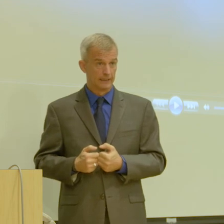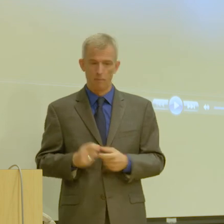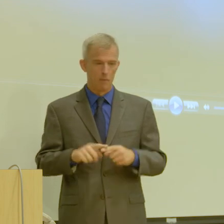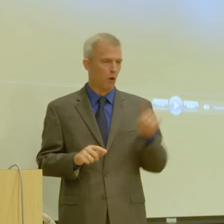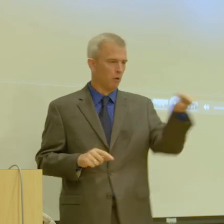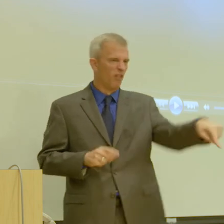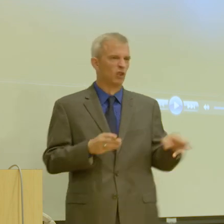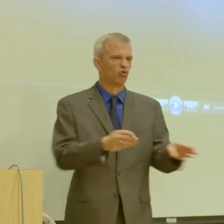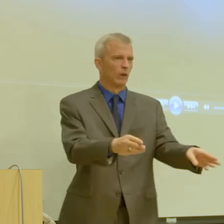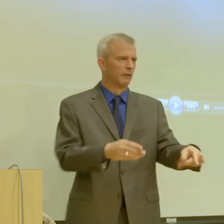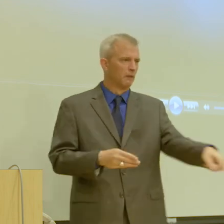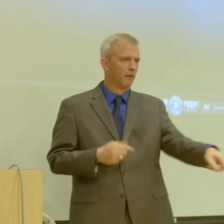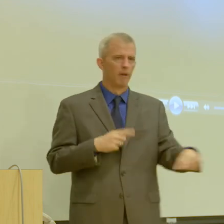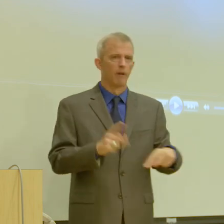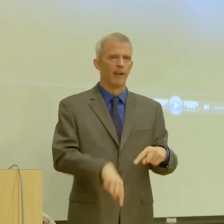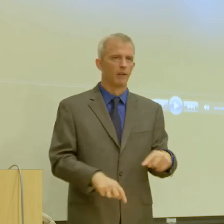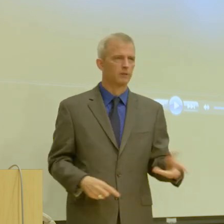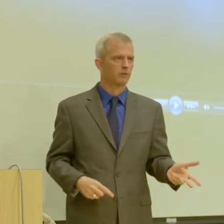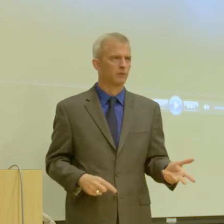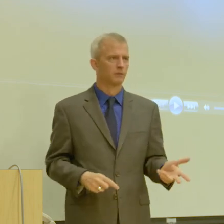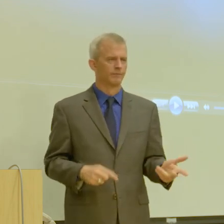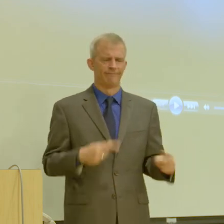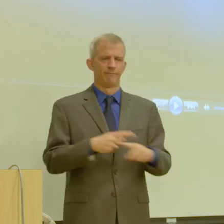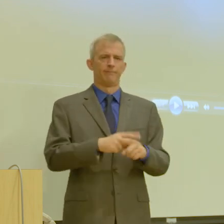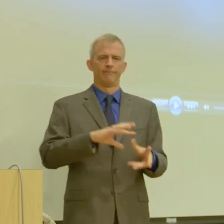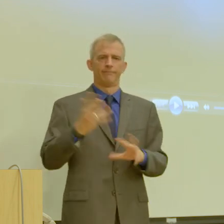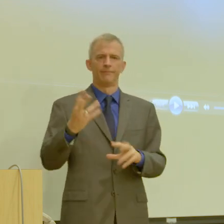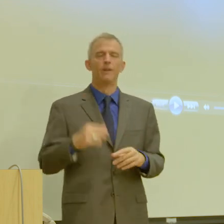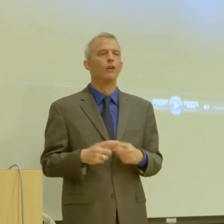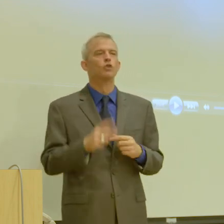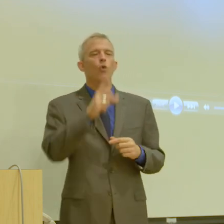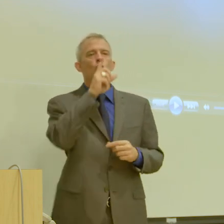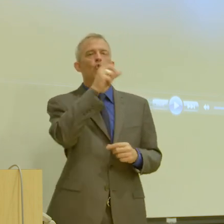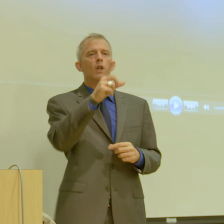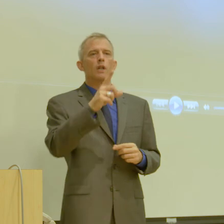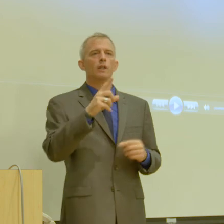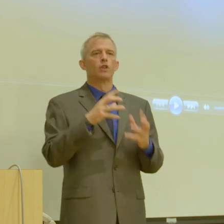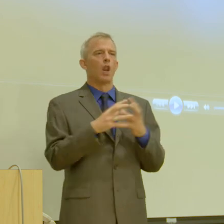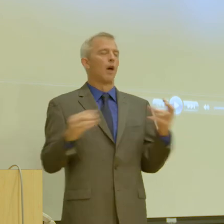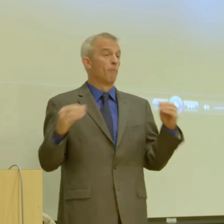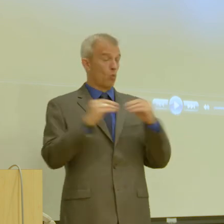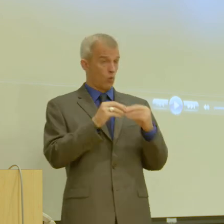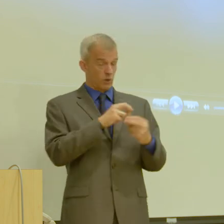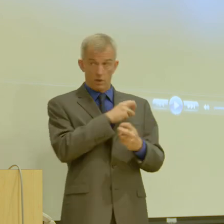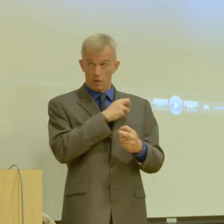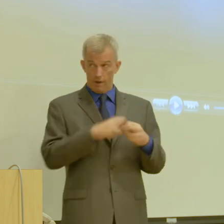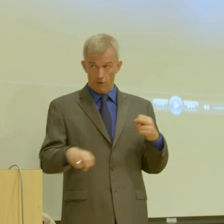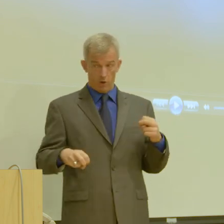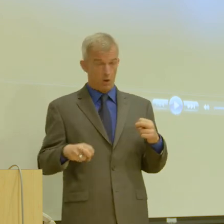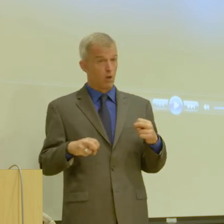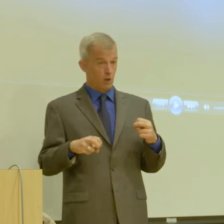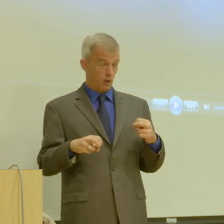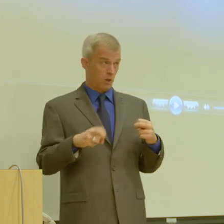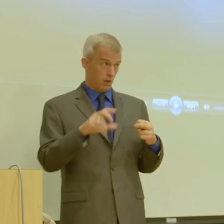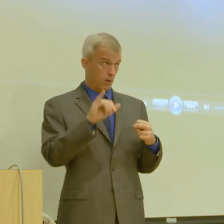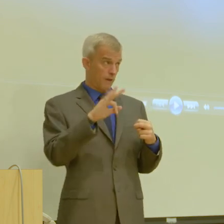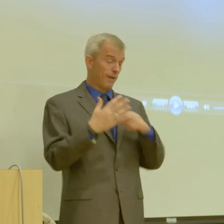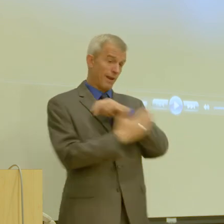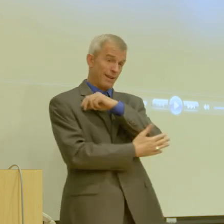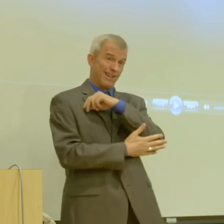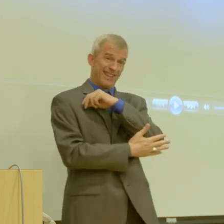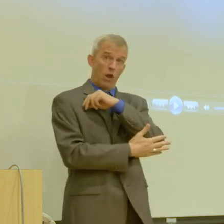can't, or in that agency. So, really, it's really a lot more difficult to do when you roll out a countywide